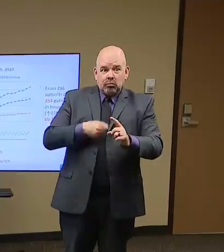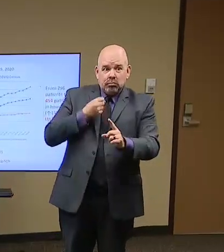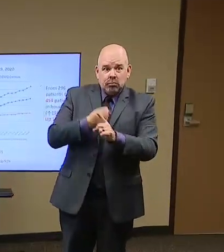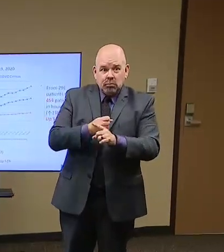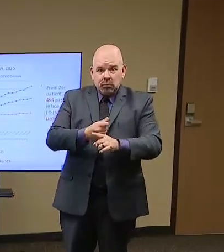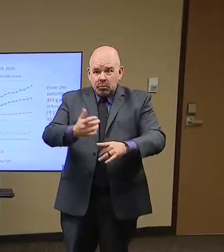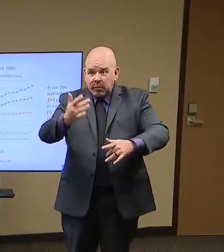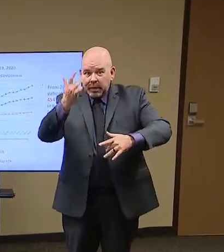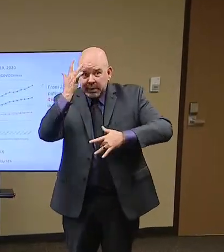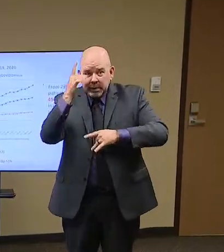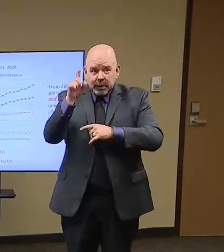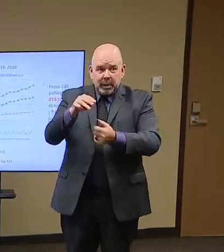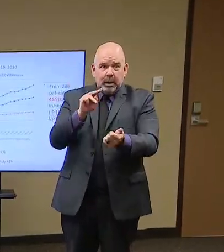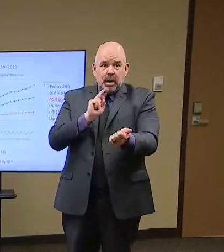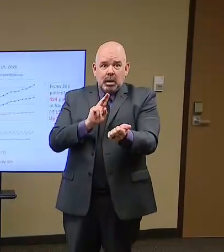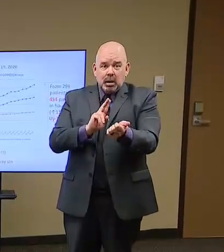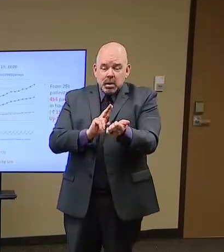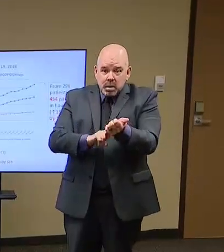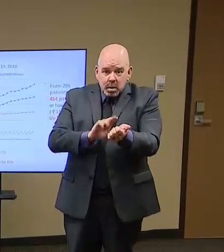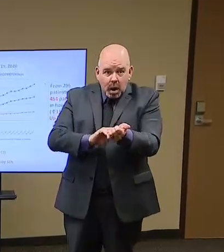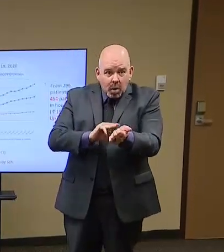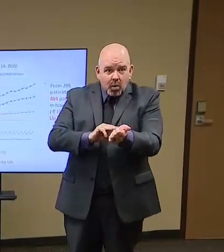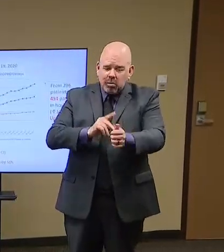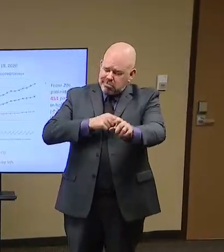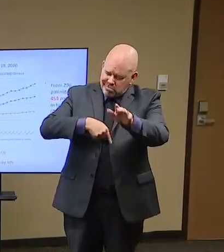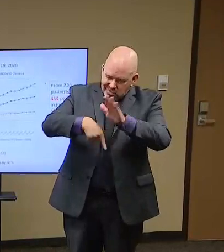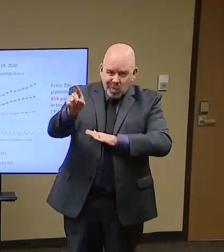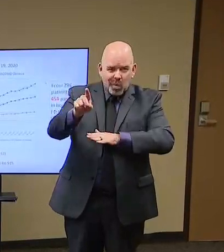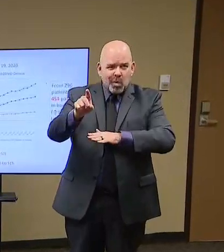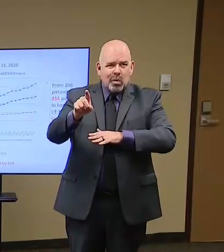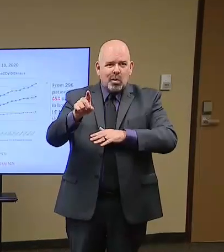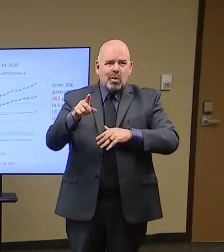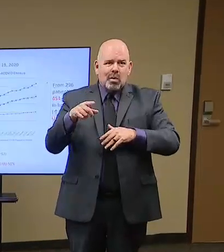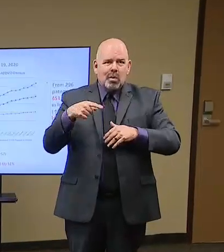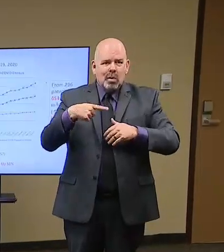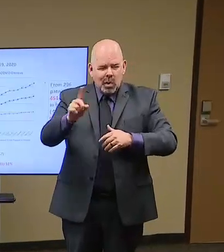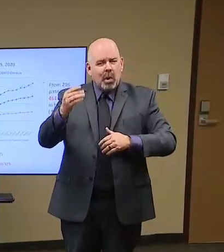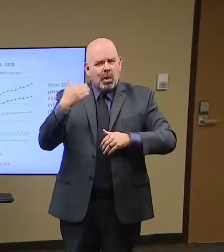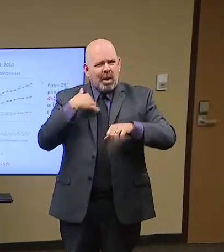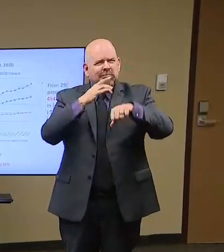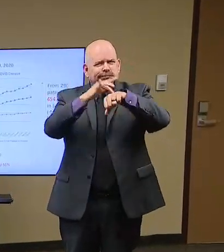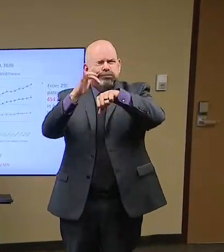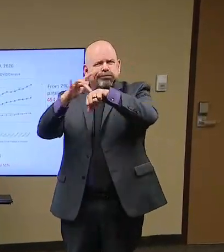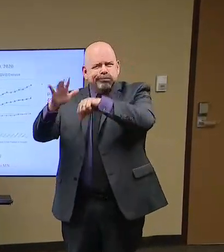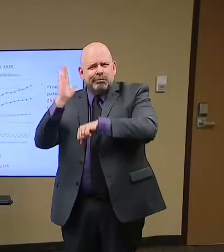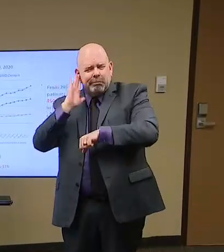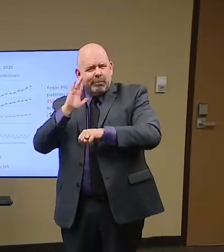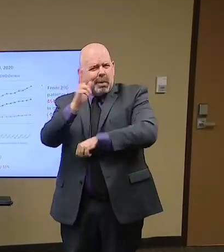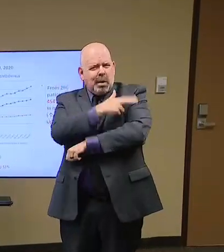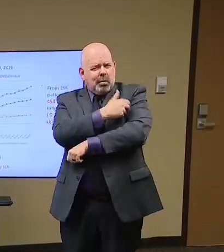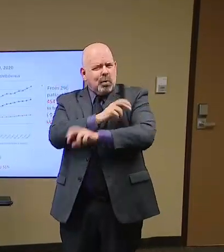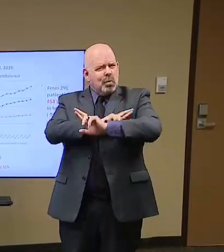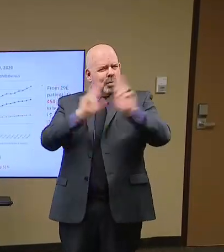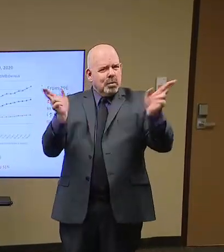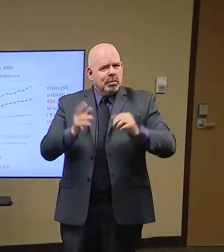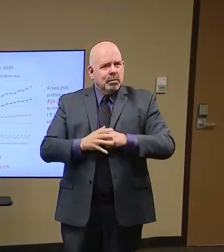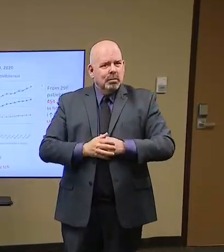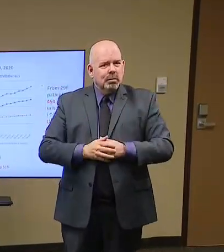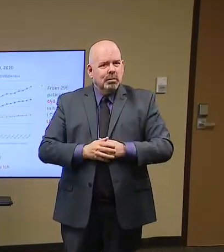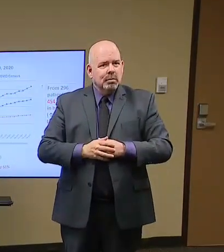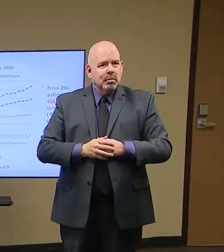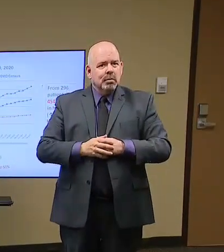enough hospital beds if you get sick next week? But our ICU capacity, our ventilator capacity,